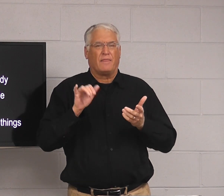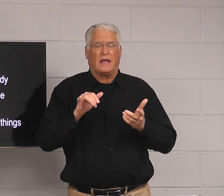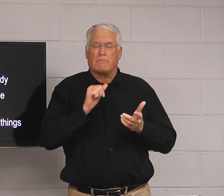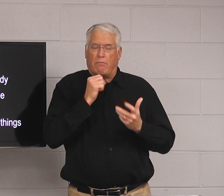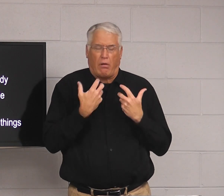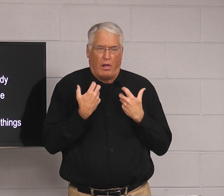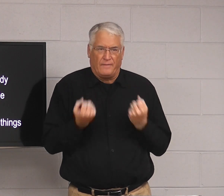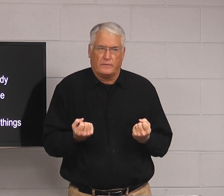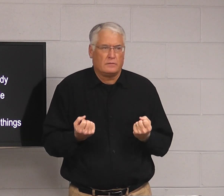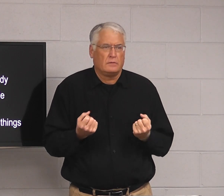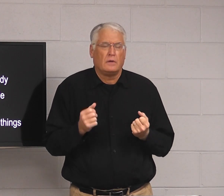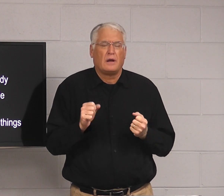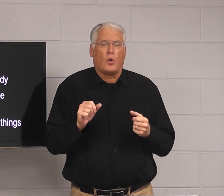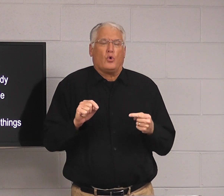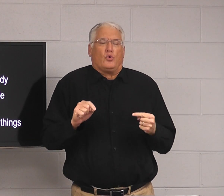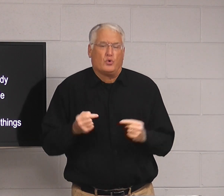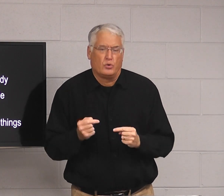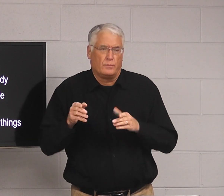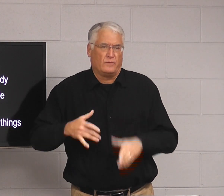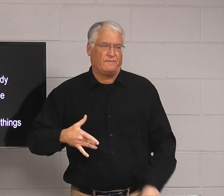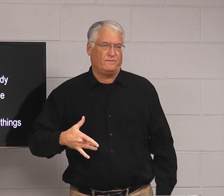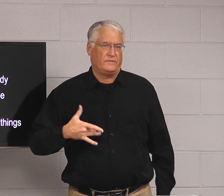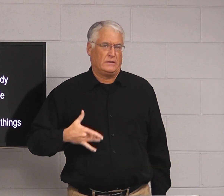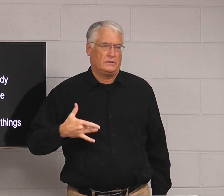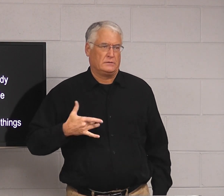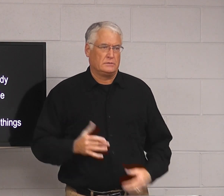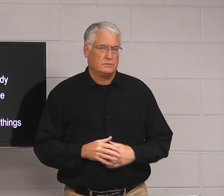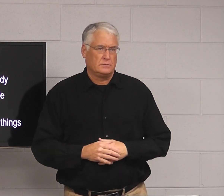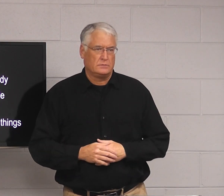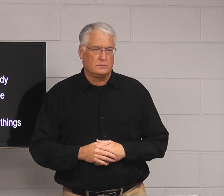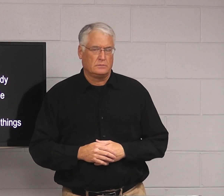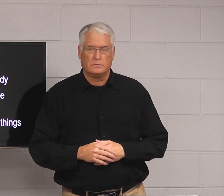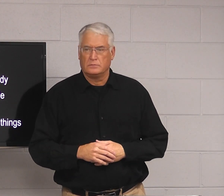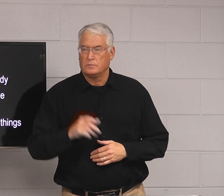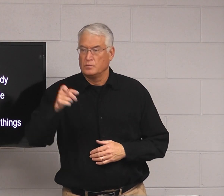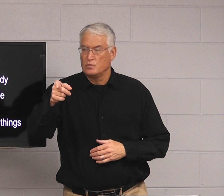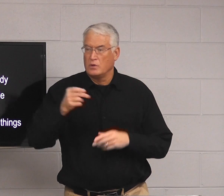So anything that is not healthy, that is hurtful, that would hurt somebody's feelings.